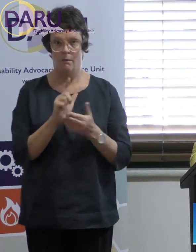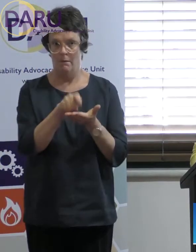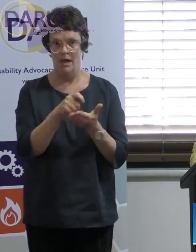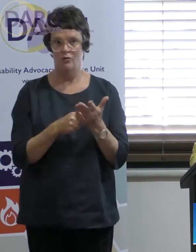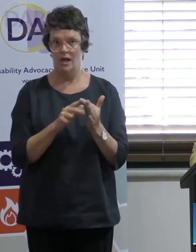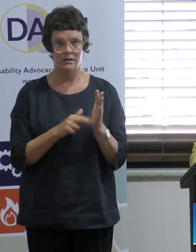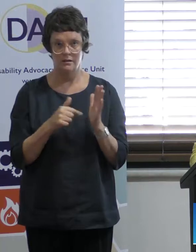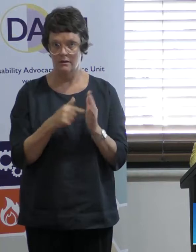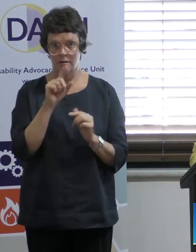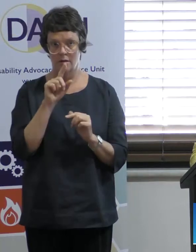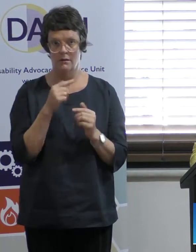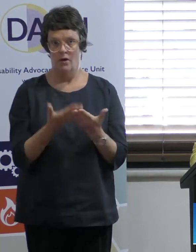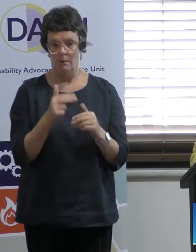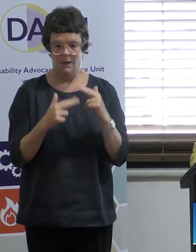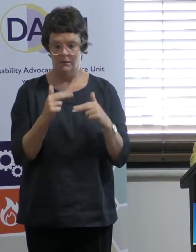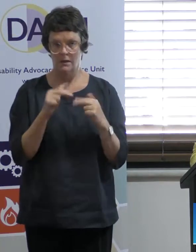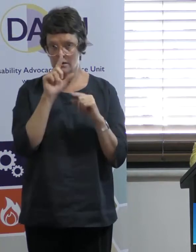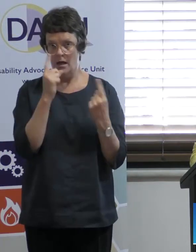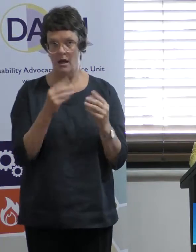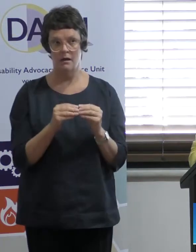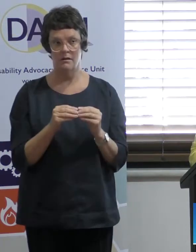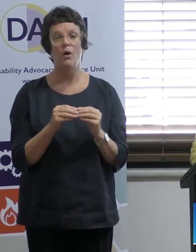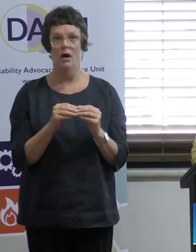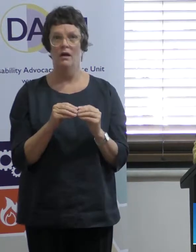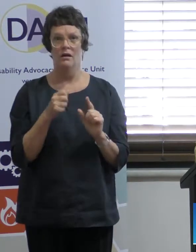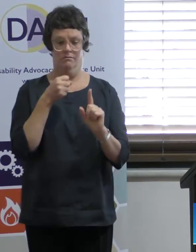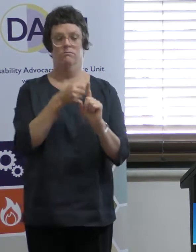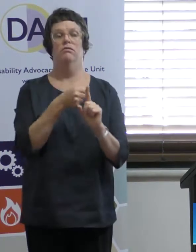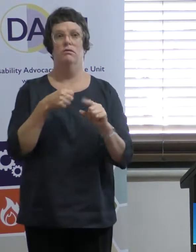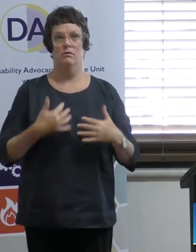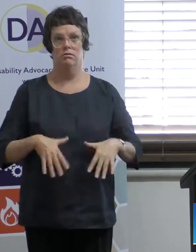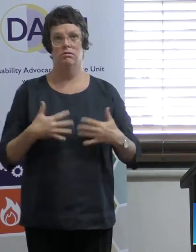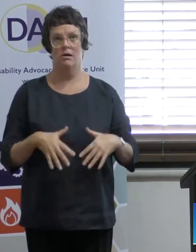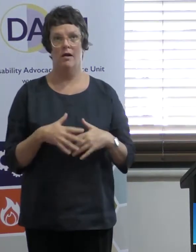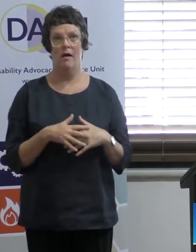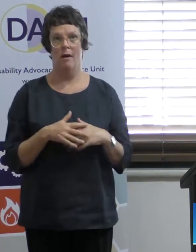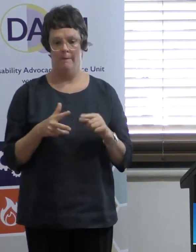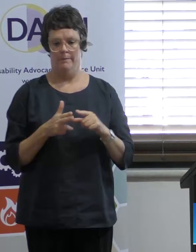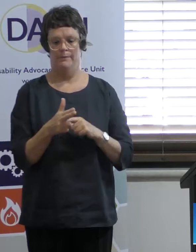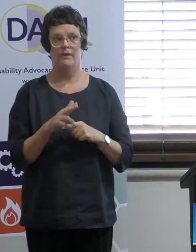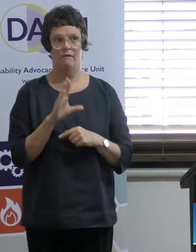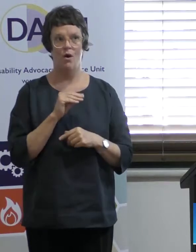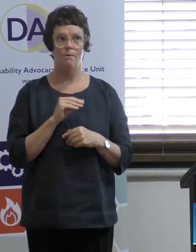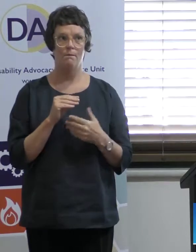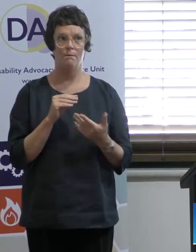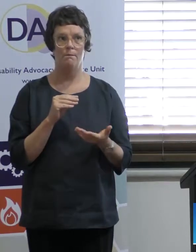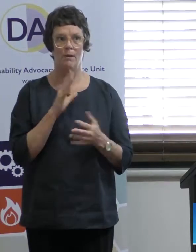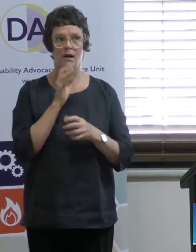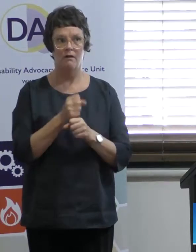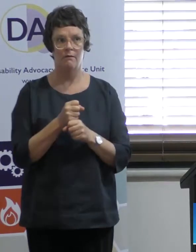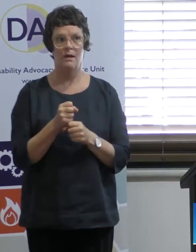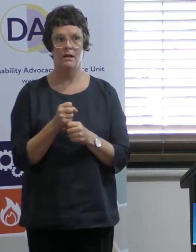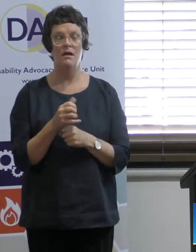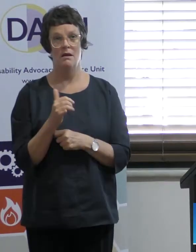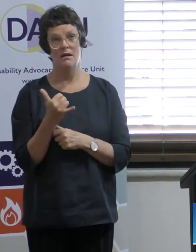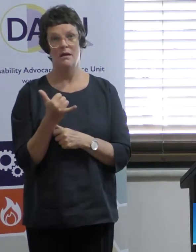the significance of the withdrawal of those funds could potentially and does potentially mean for a